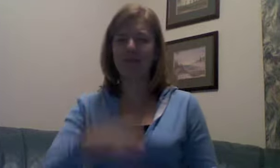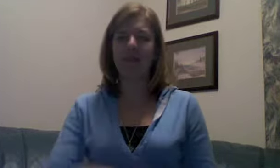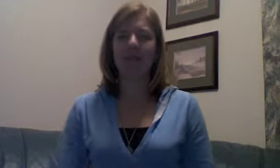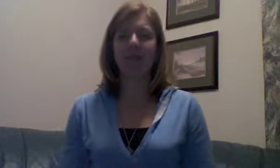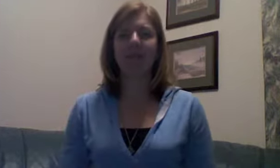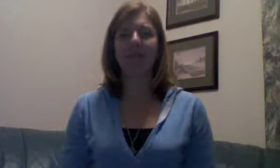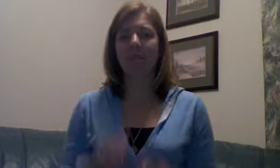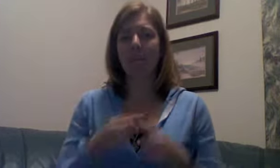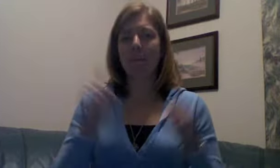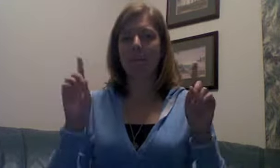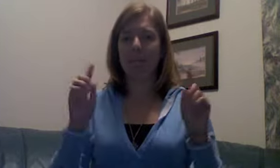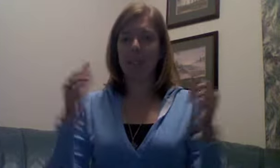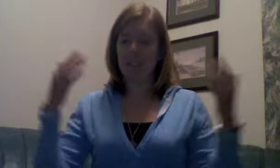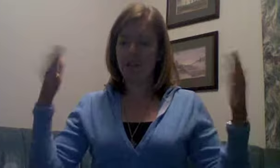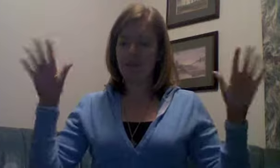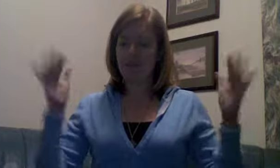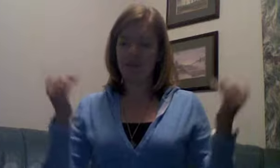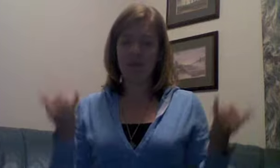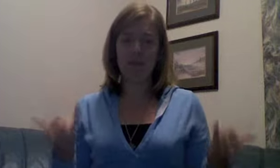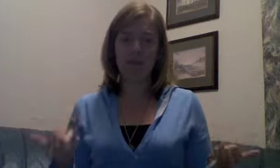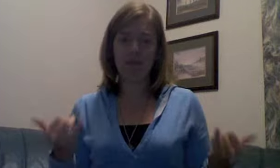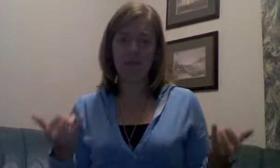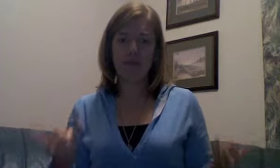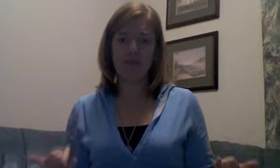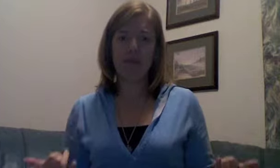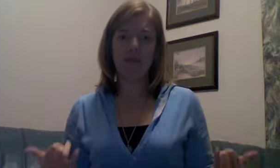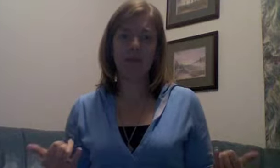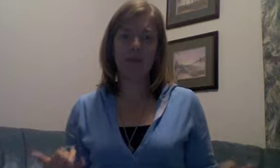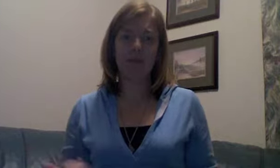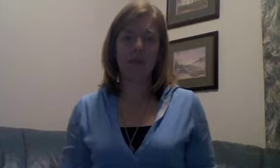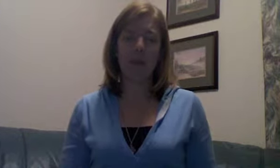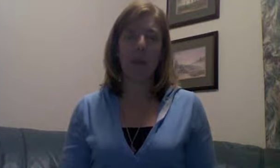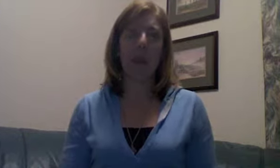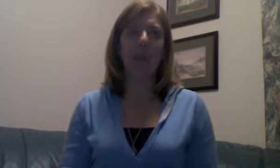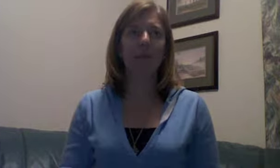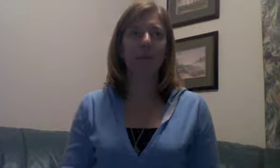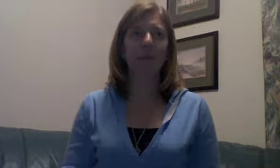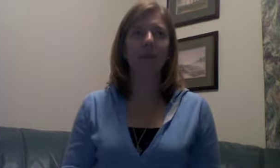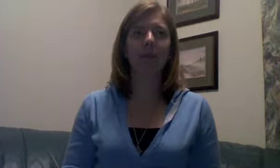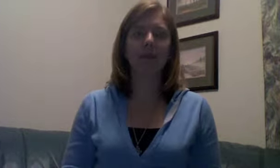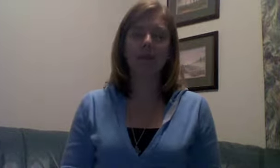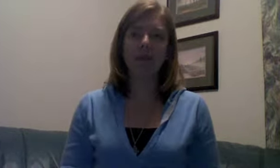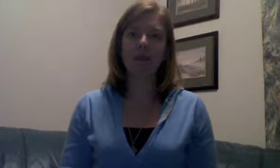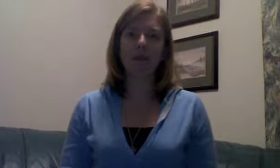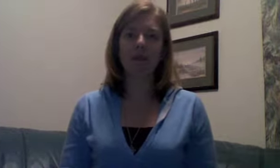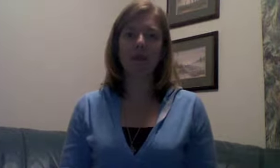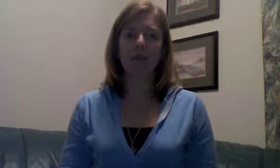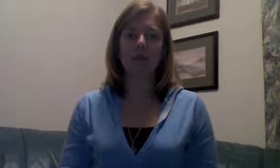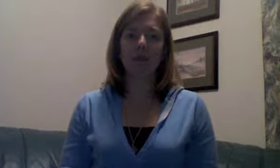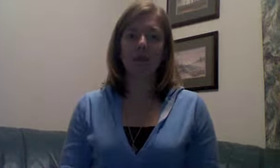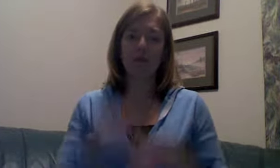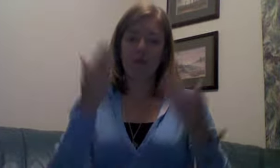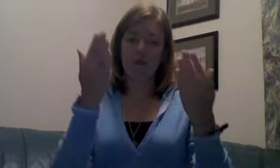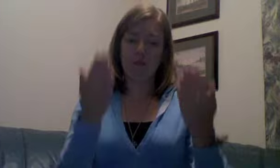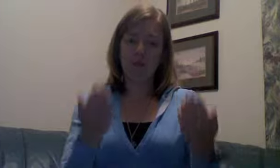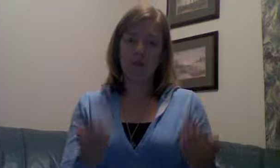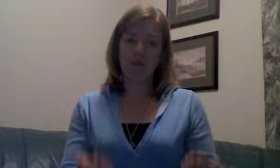but it's over now, but it's over now. Go on and